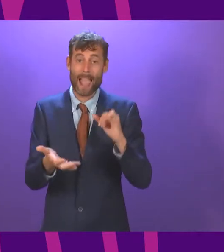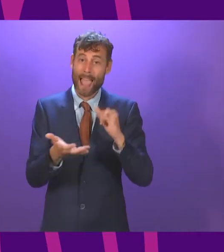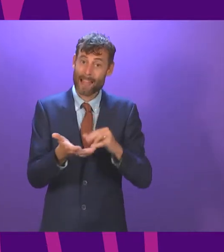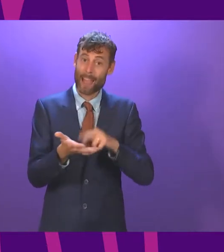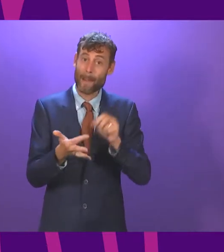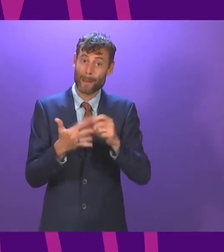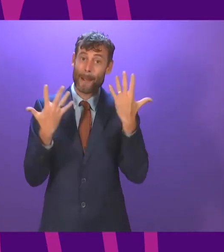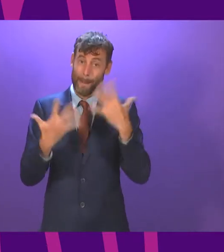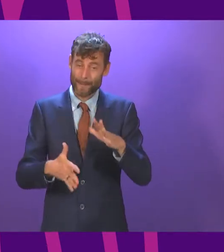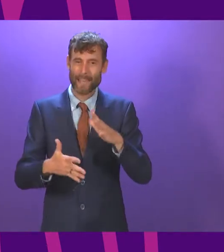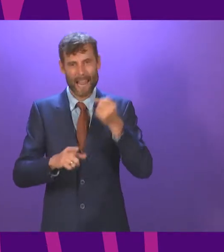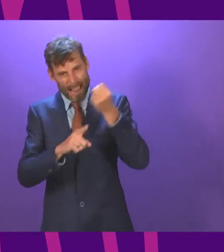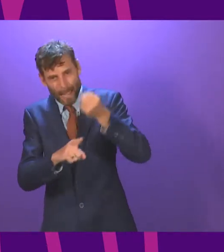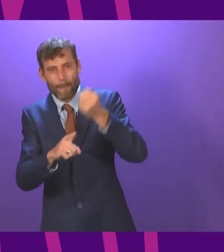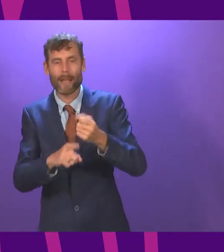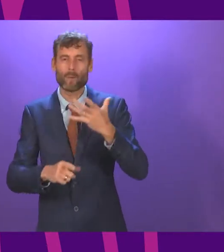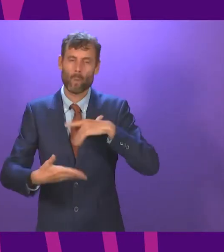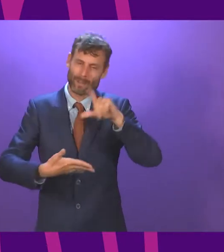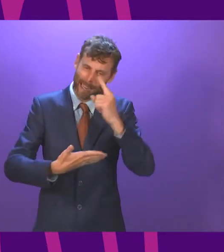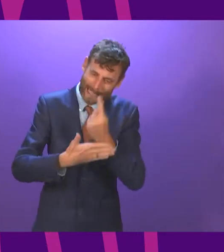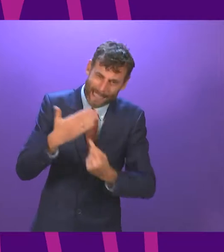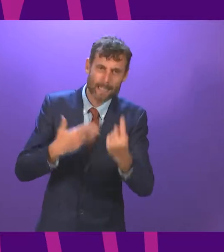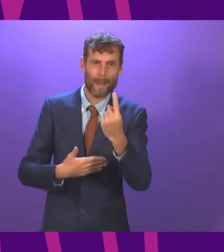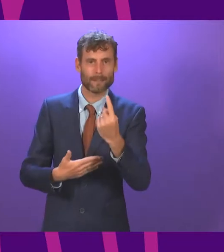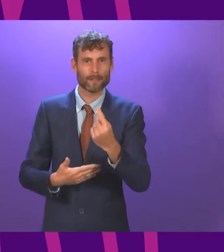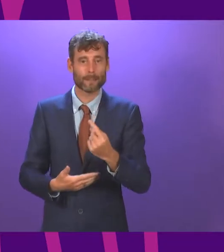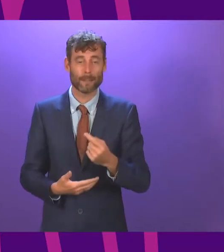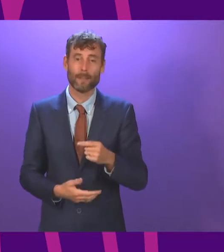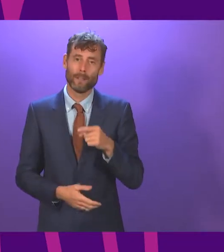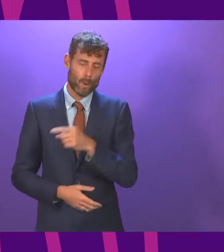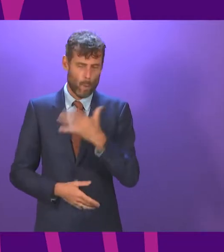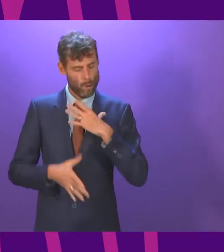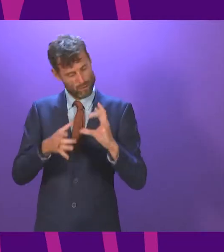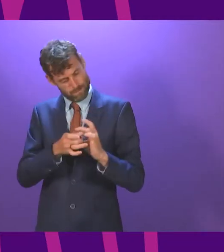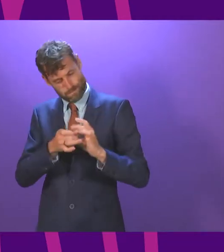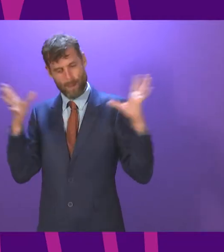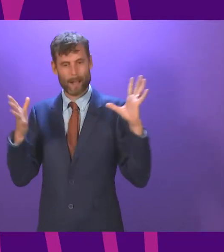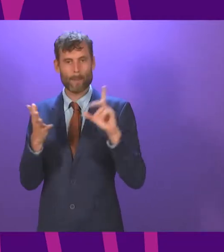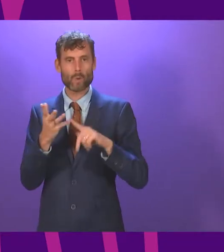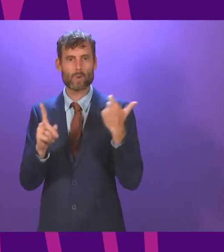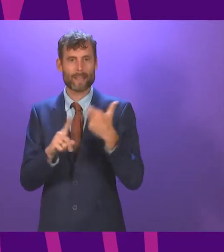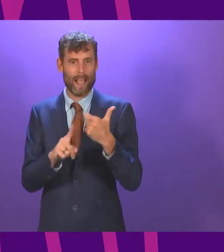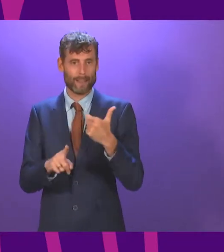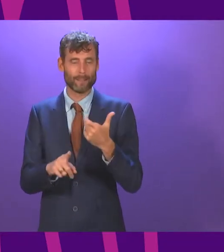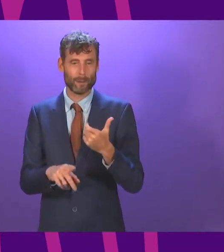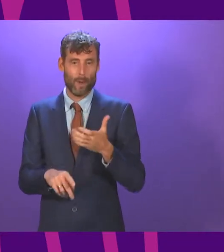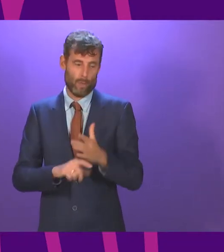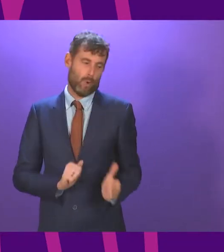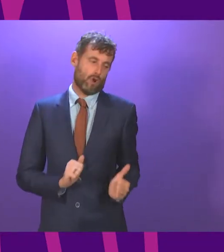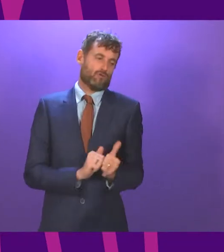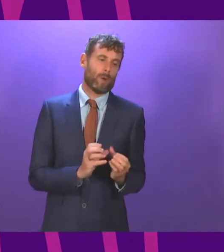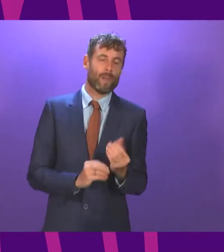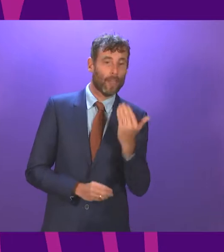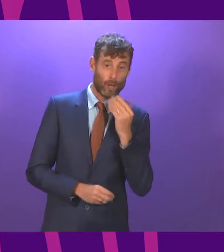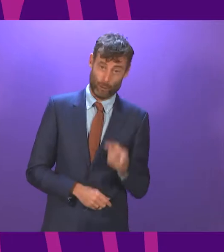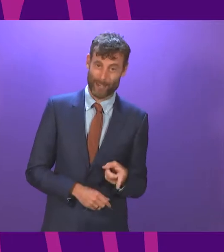campaign for independence and their divisive attempts to break up our United Kingdom by stealth does he not reflect on the